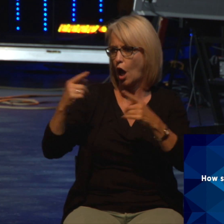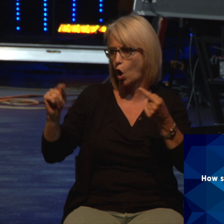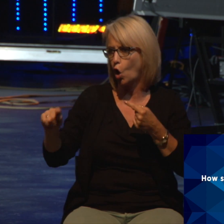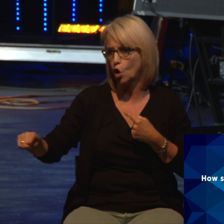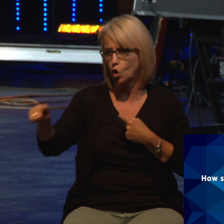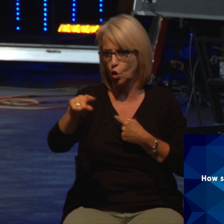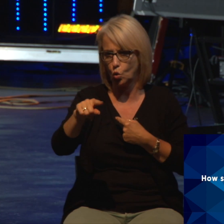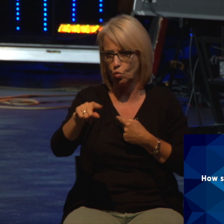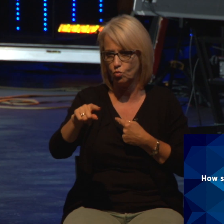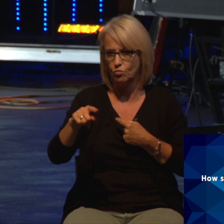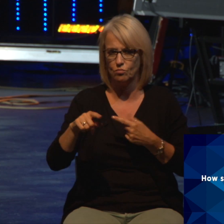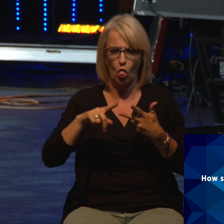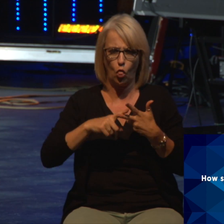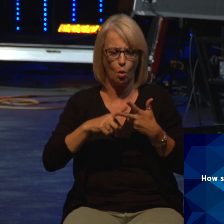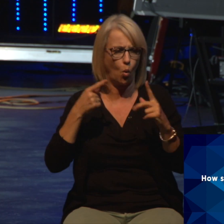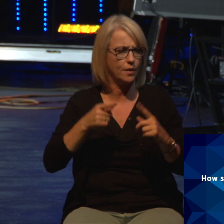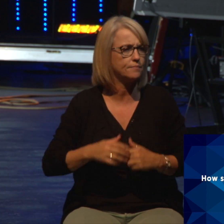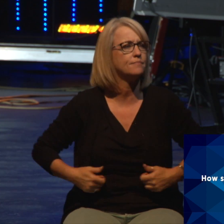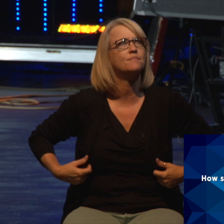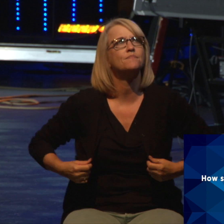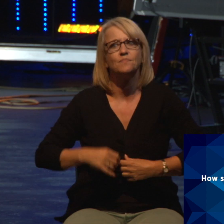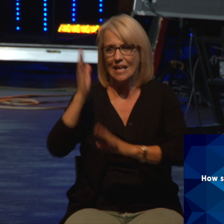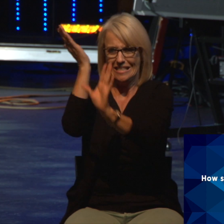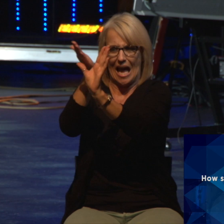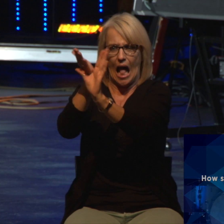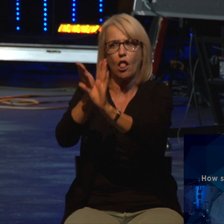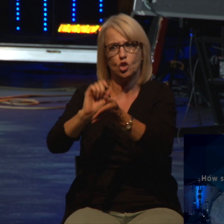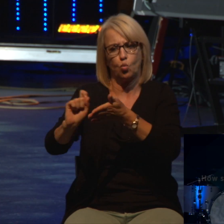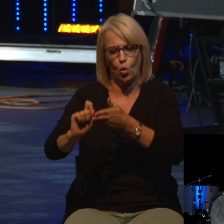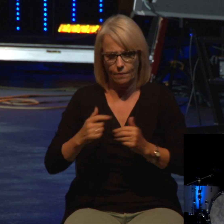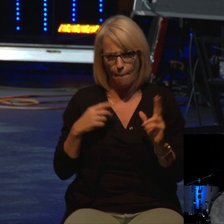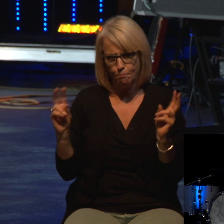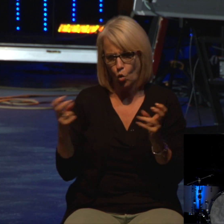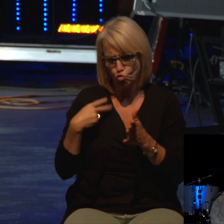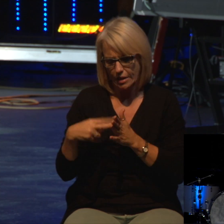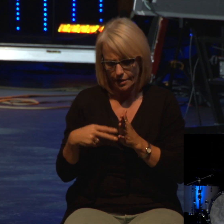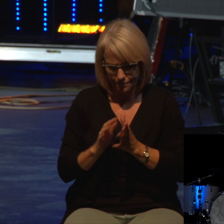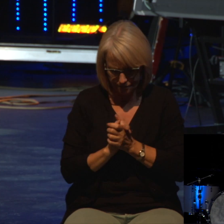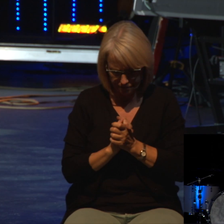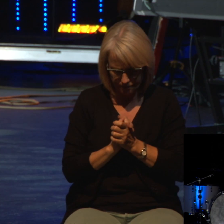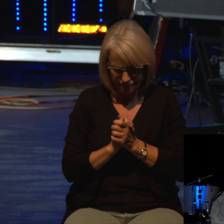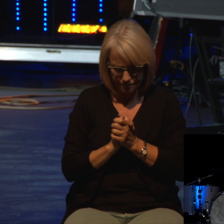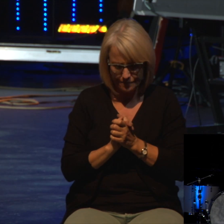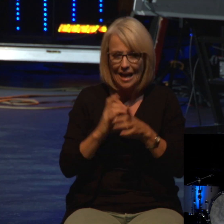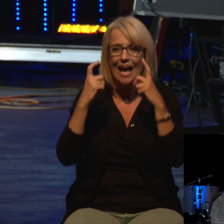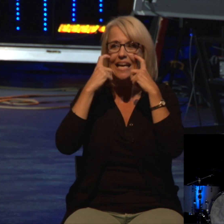One psychologist wrote this and I wrote it down. want to read it to you. Sin is individual